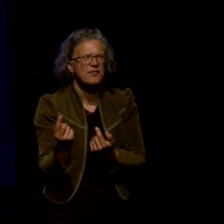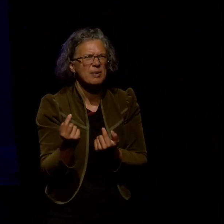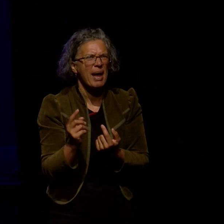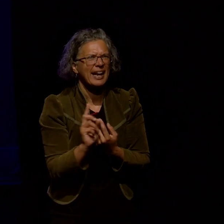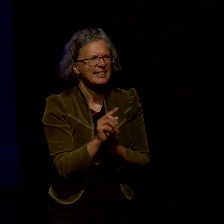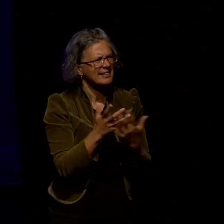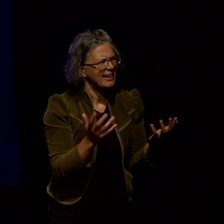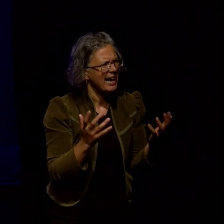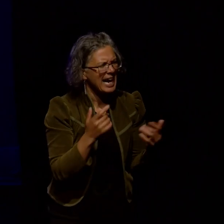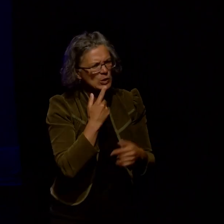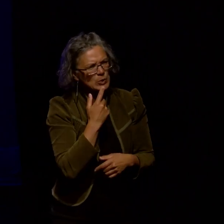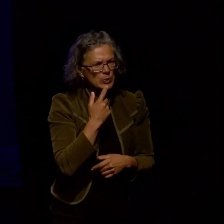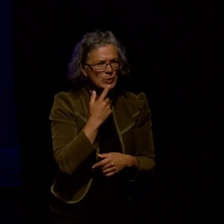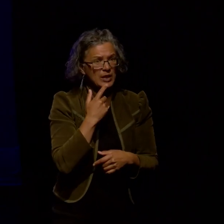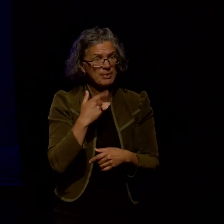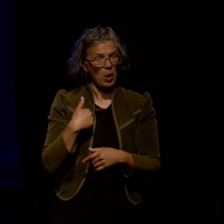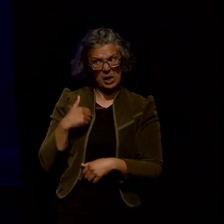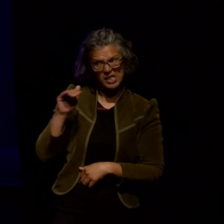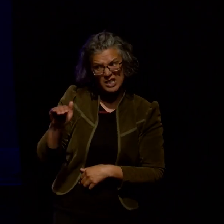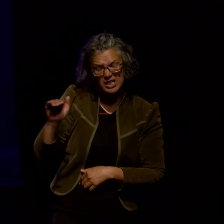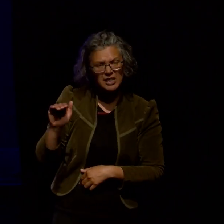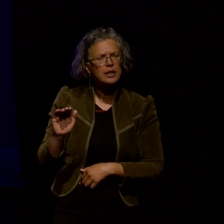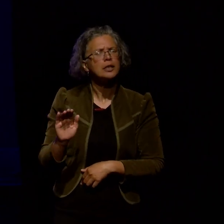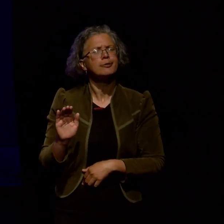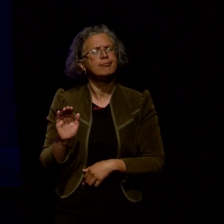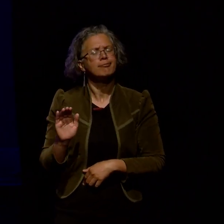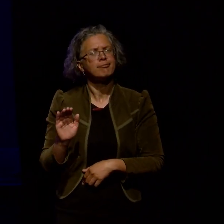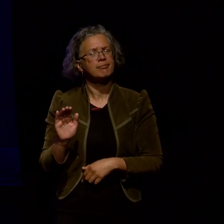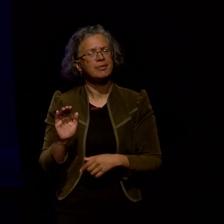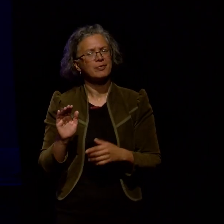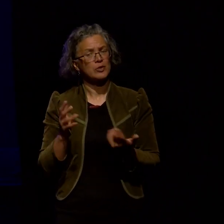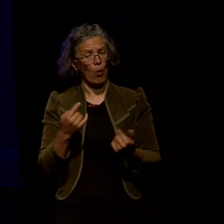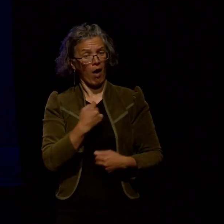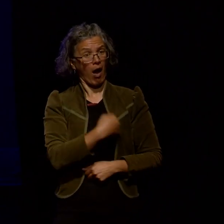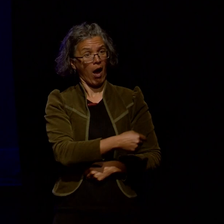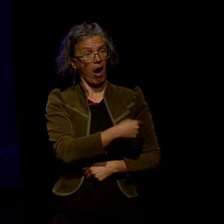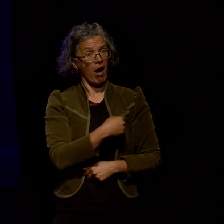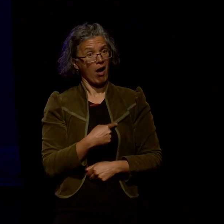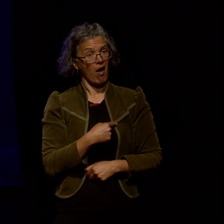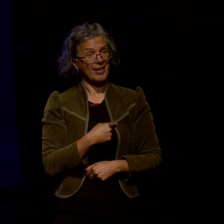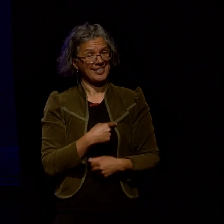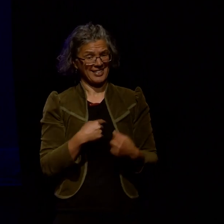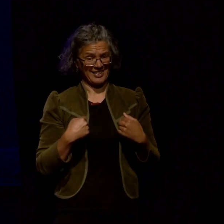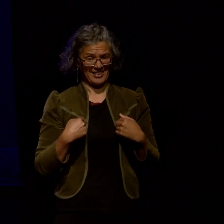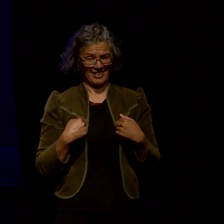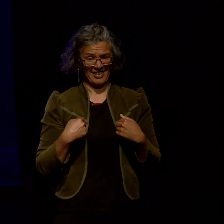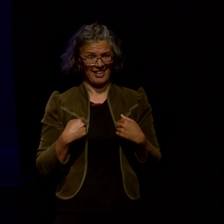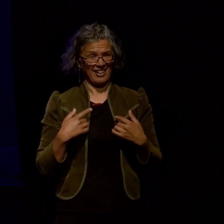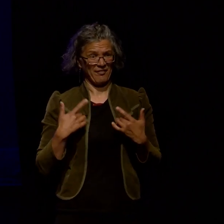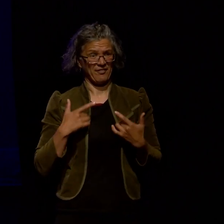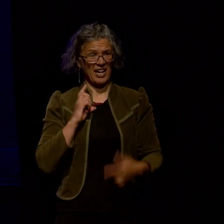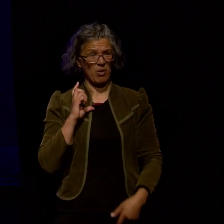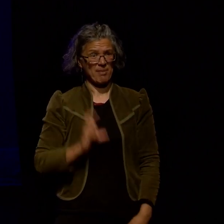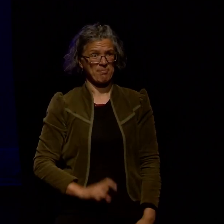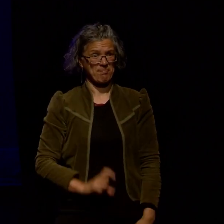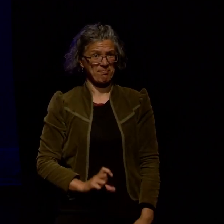I understand that and so I didn't hassle them and if I'm honest it also just made me feel really bad